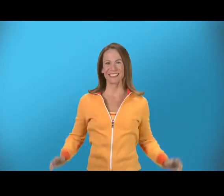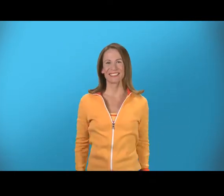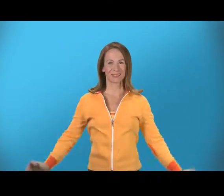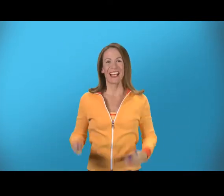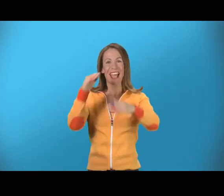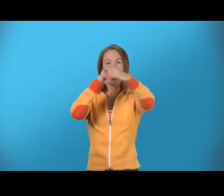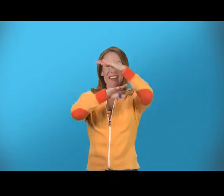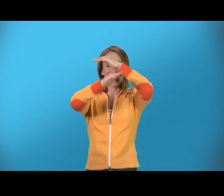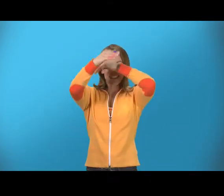heaven,